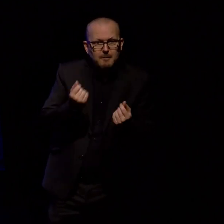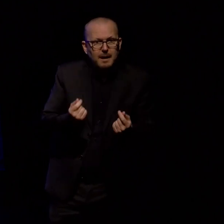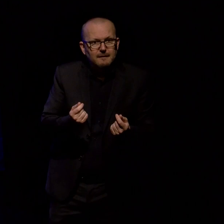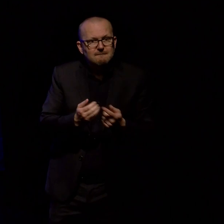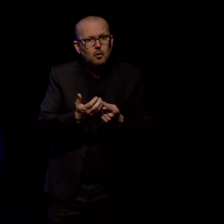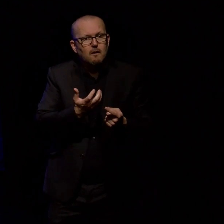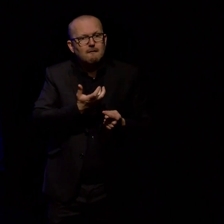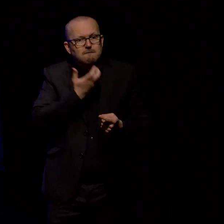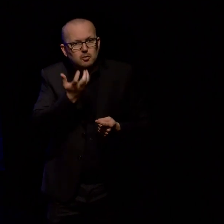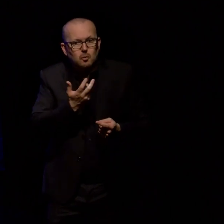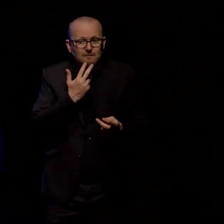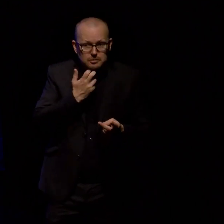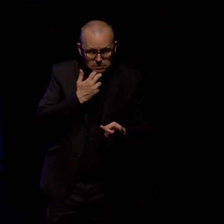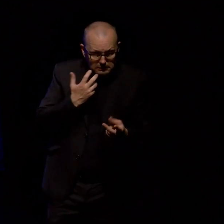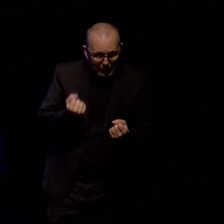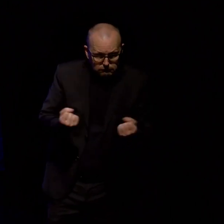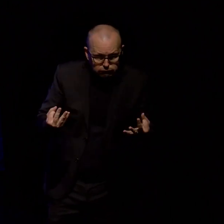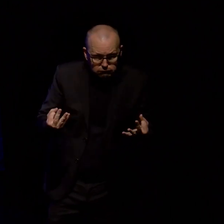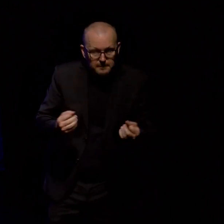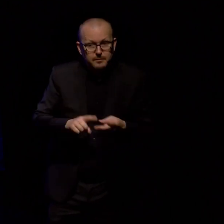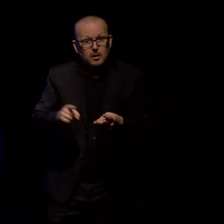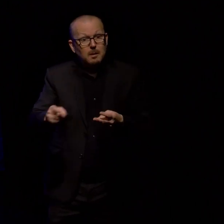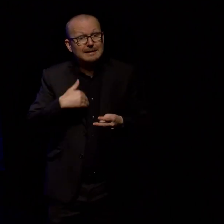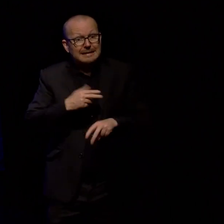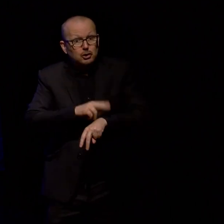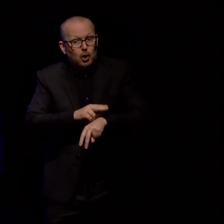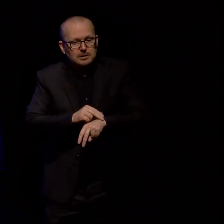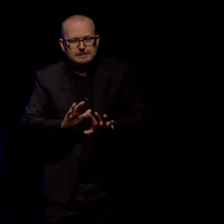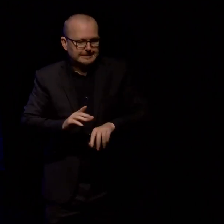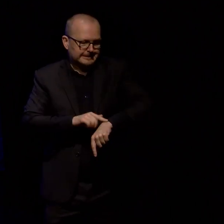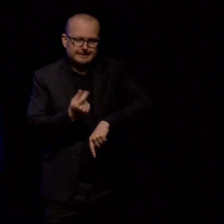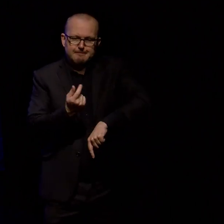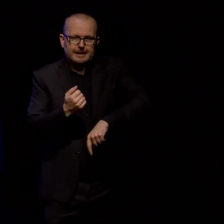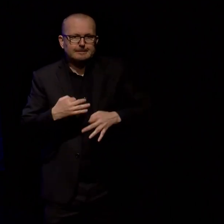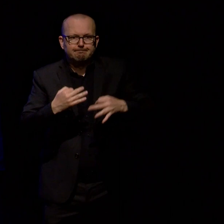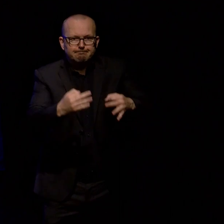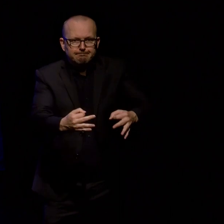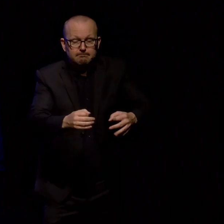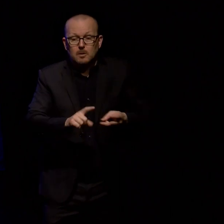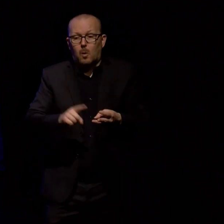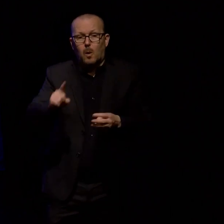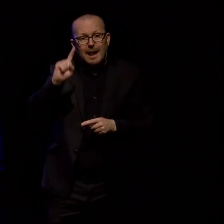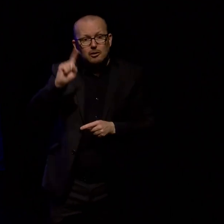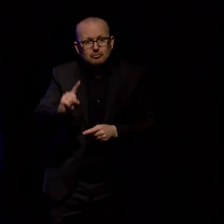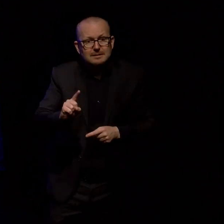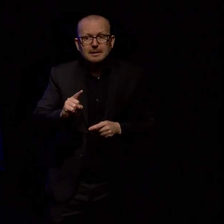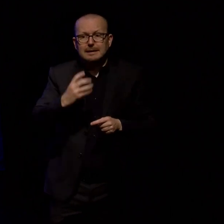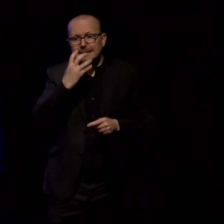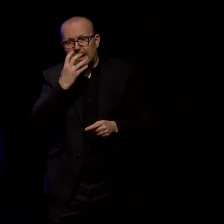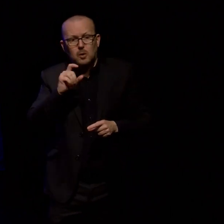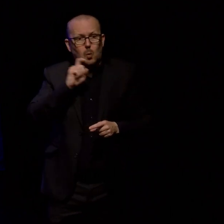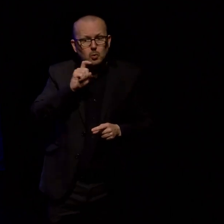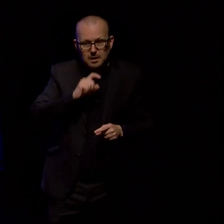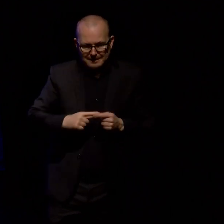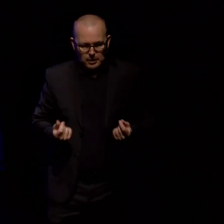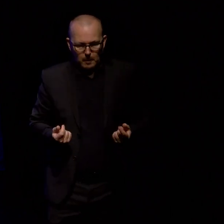postponed visits to the doctor? Have you not paid electricity, gas, rates or water bills on time due to